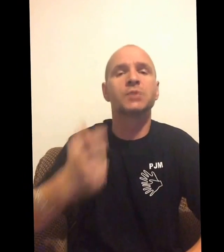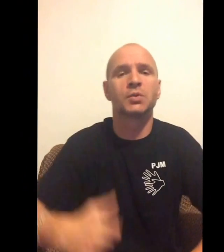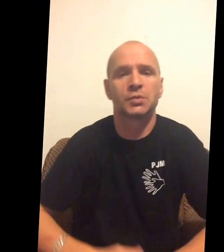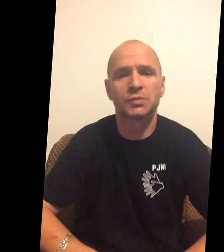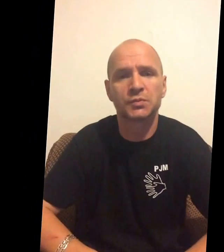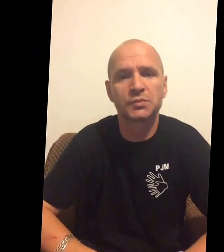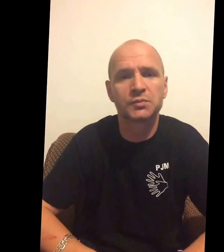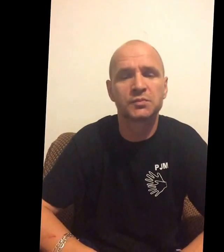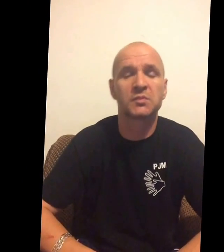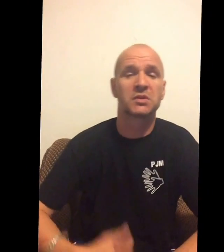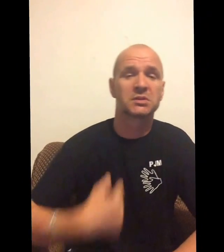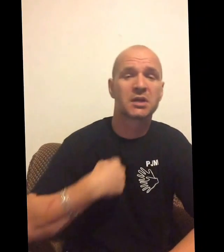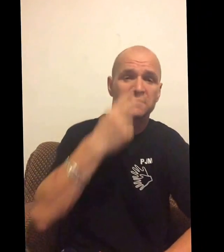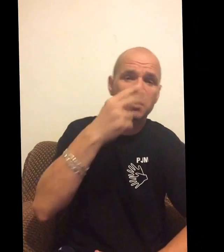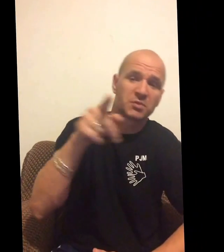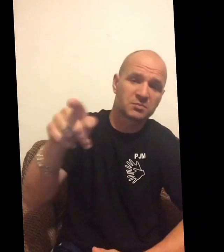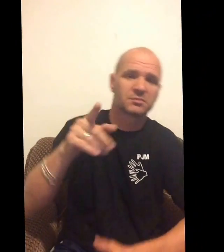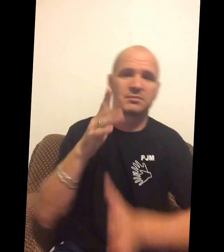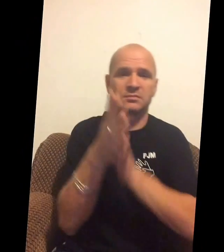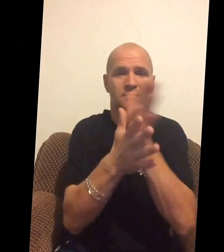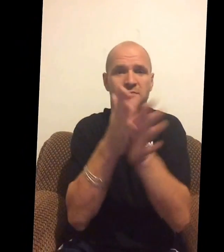How's do it? I like see